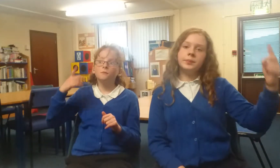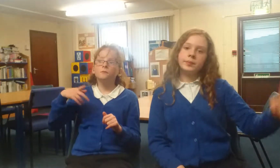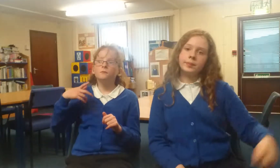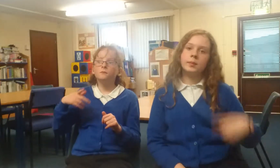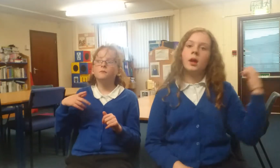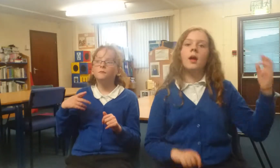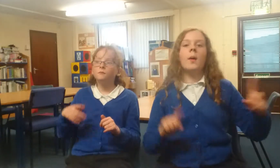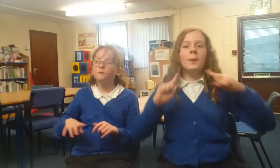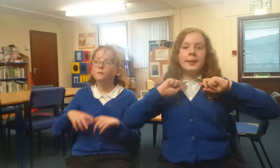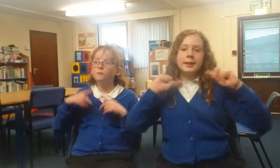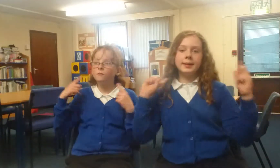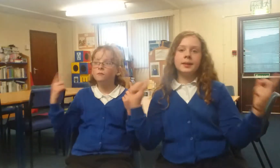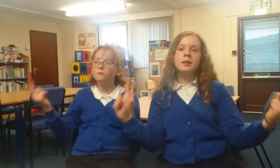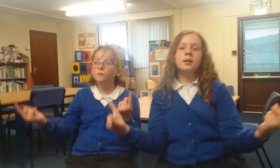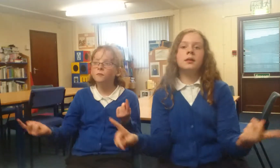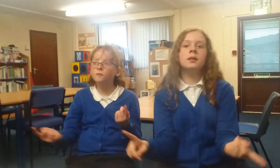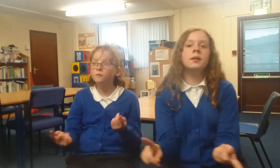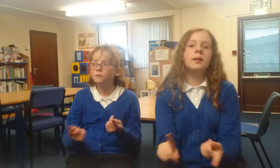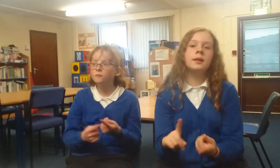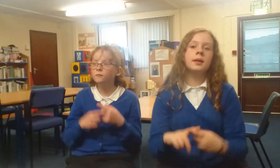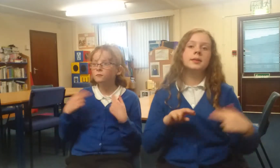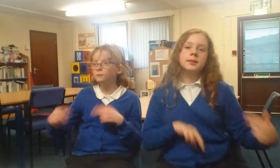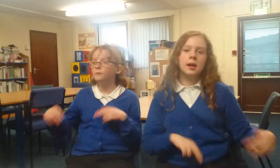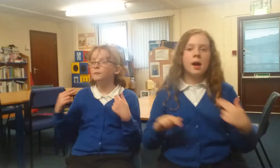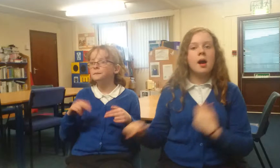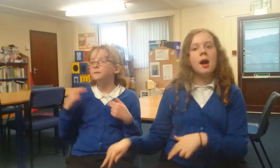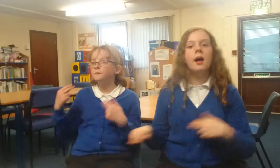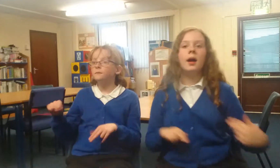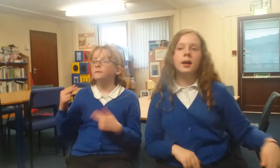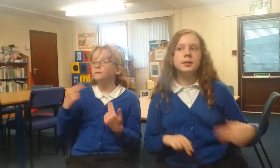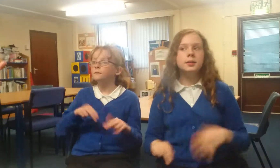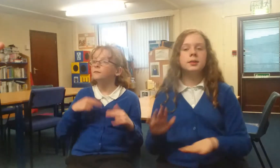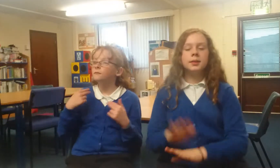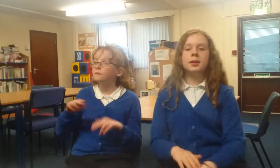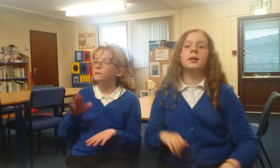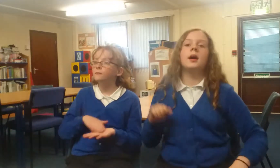We're having ourselves a swinging Christmas day